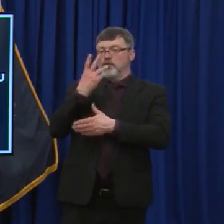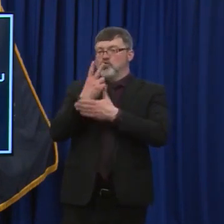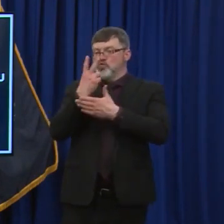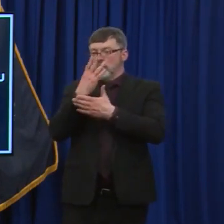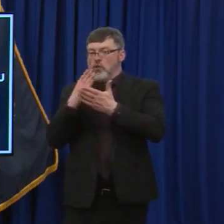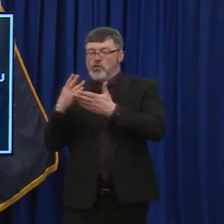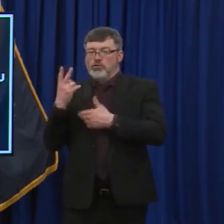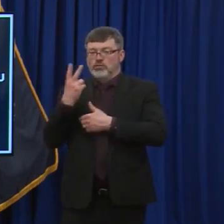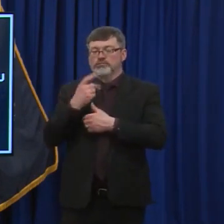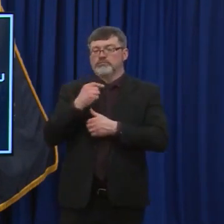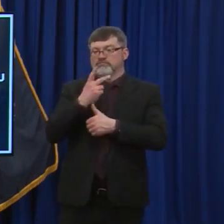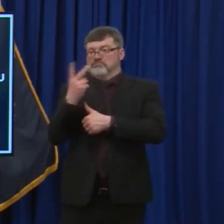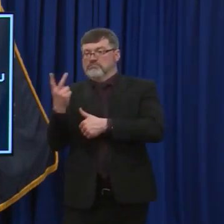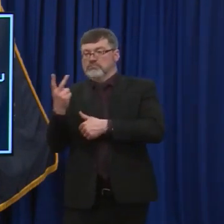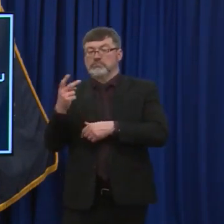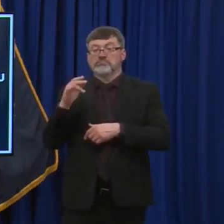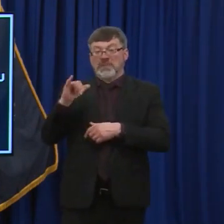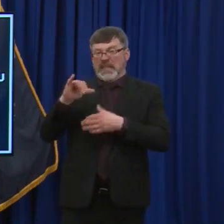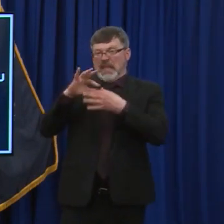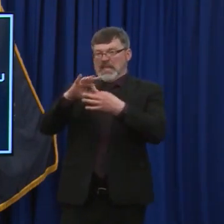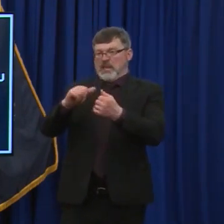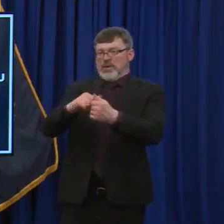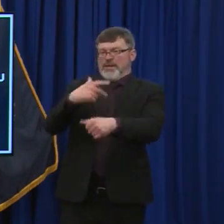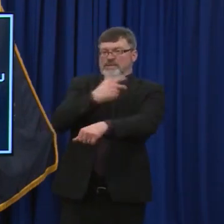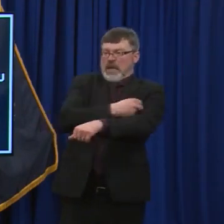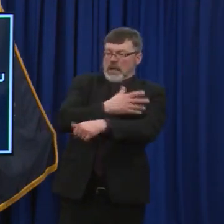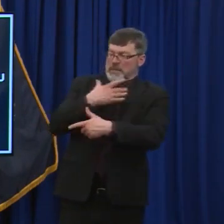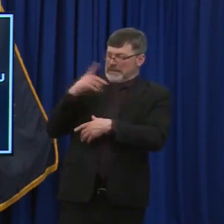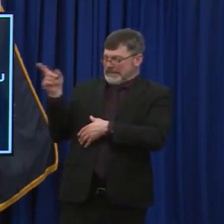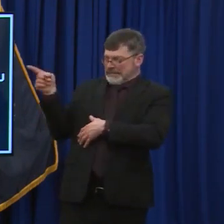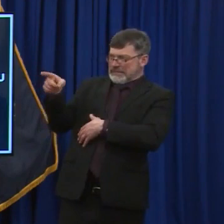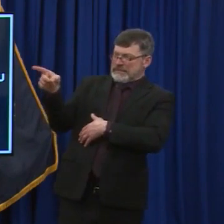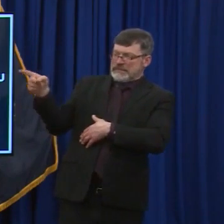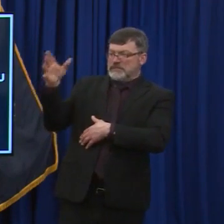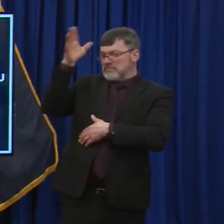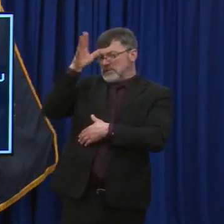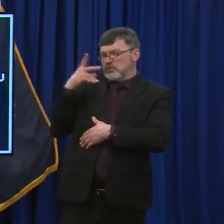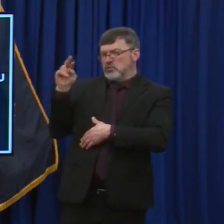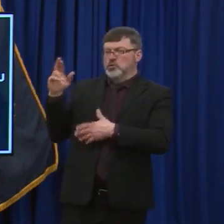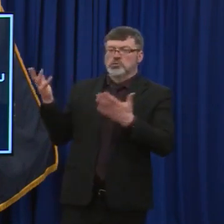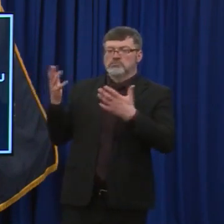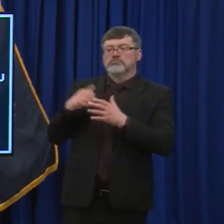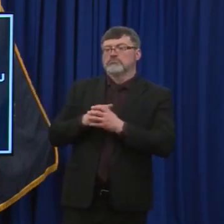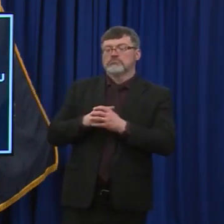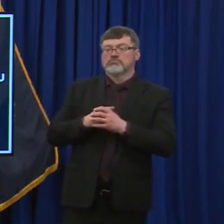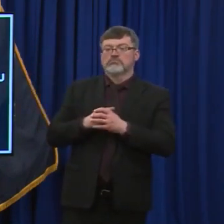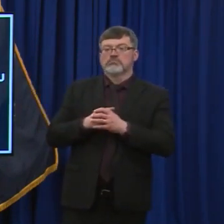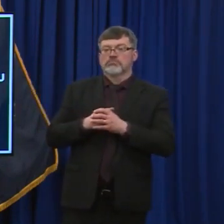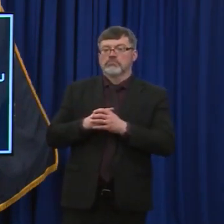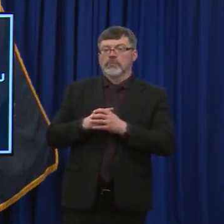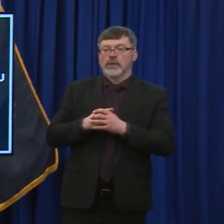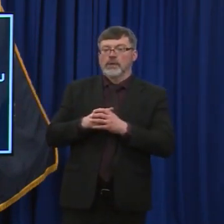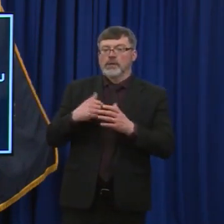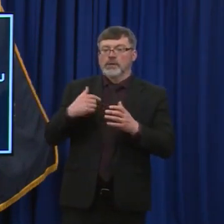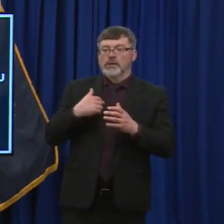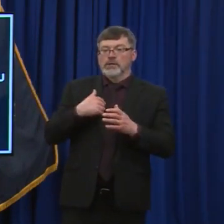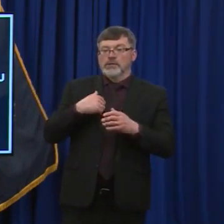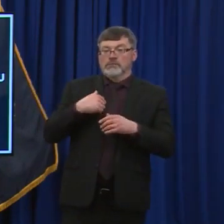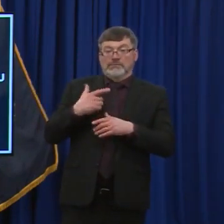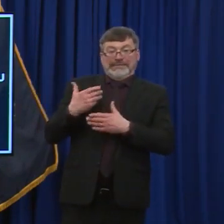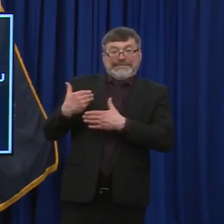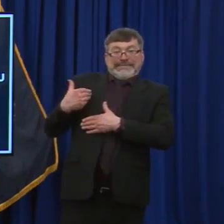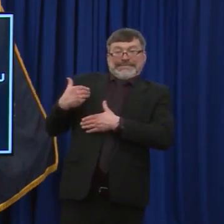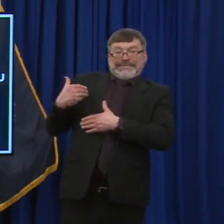Um, and maybe this is for, uh, Dr. Chan, but when vaccines were first rolled out in about mid December, uh, there was